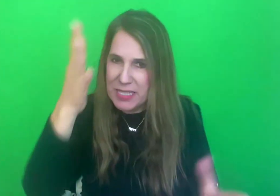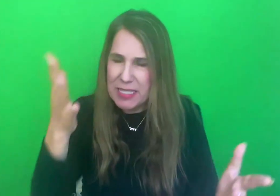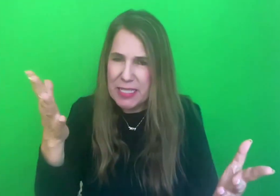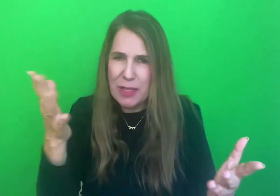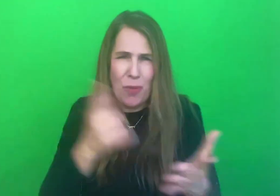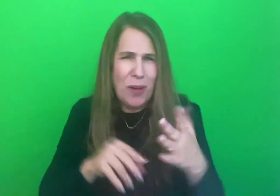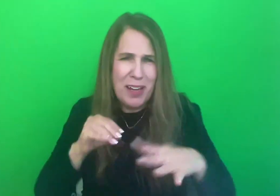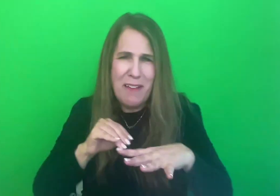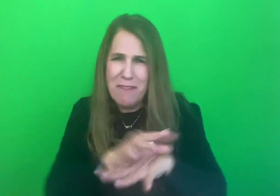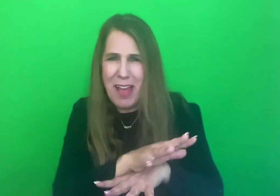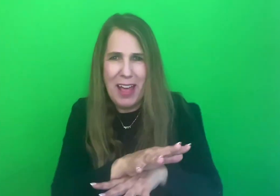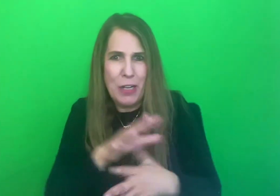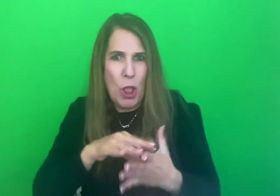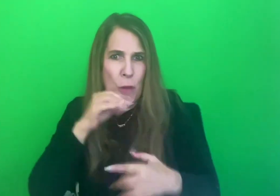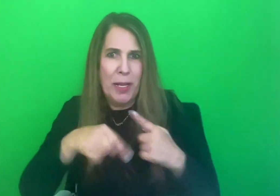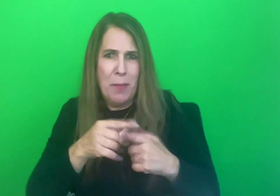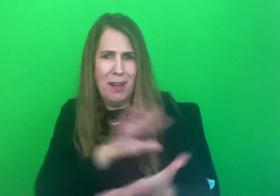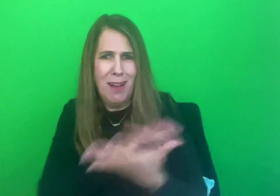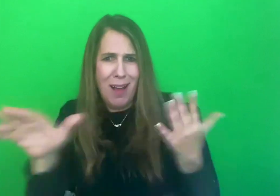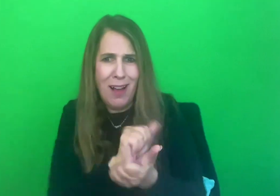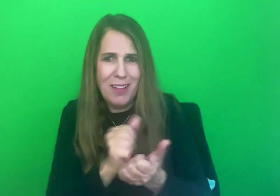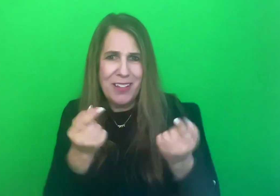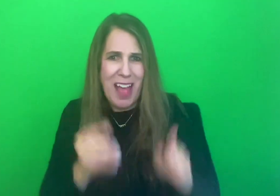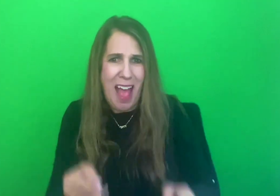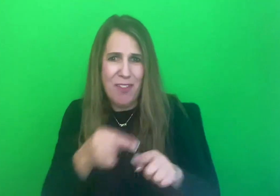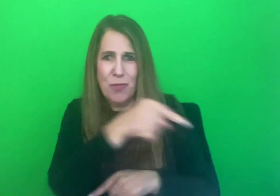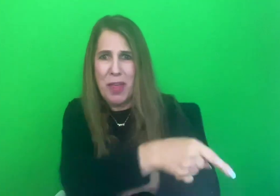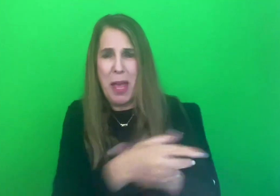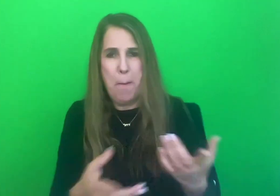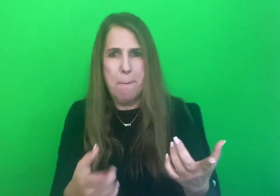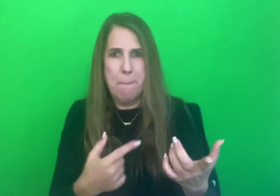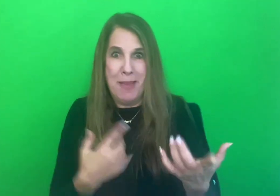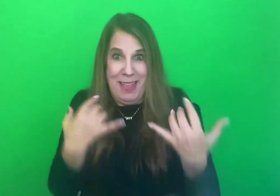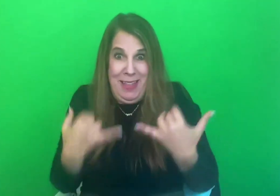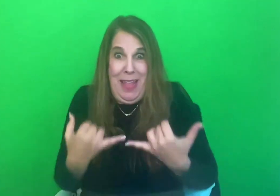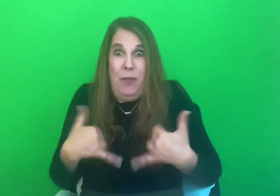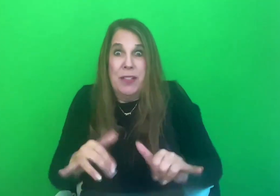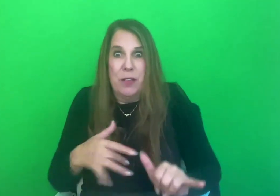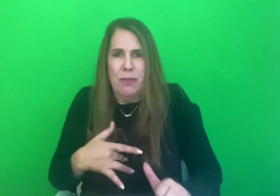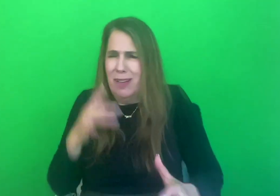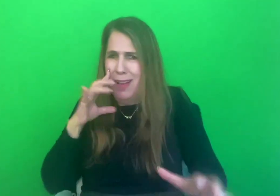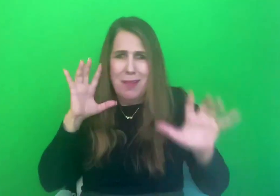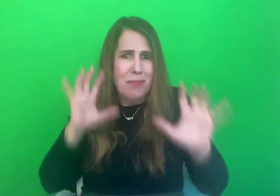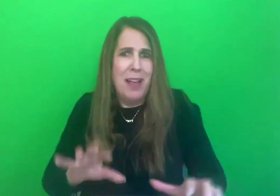effect did the learning of this Holocaust have? It's mind-boggling now, over 70 years later,